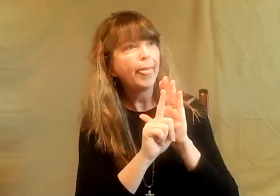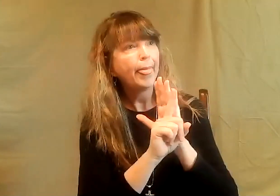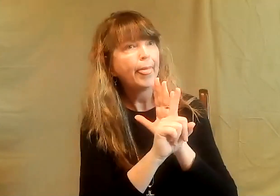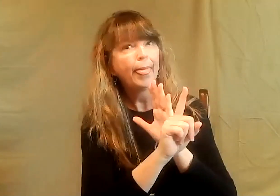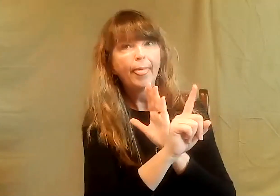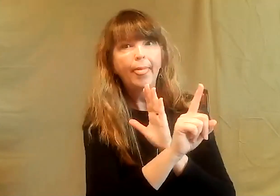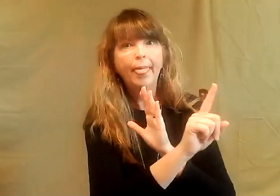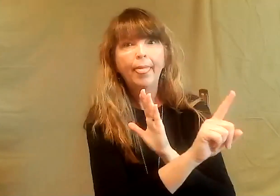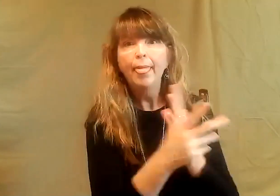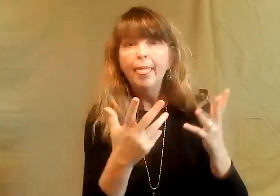on now.